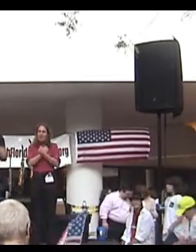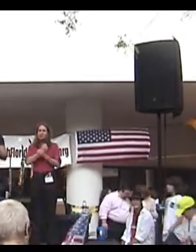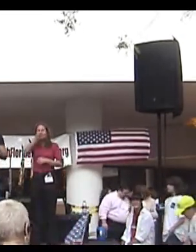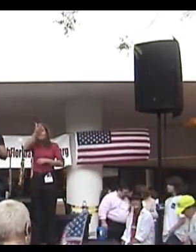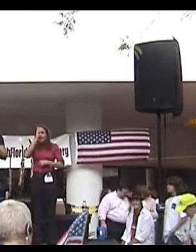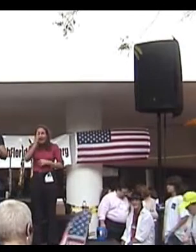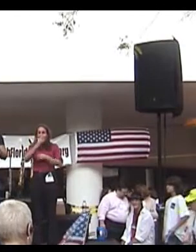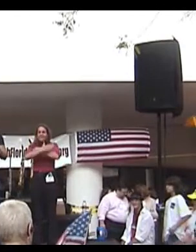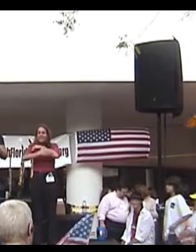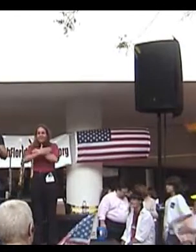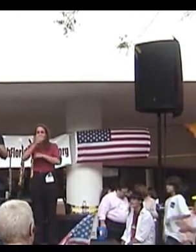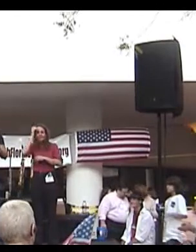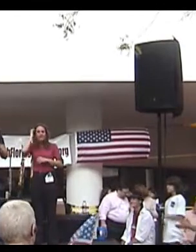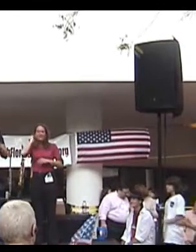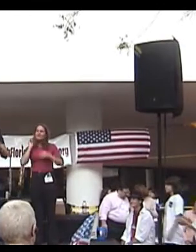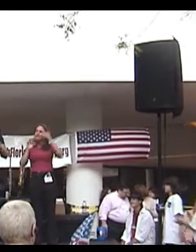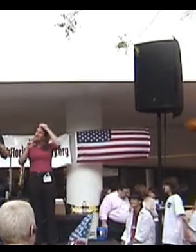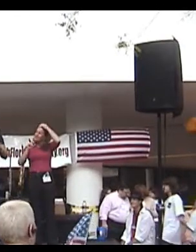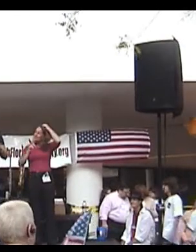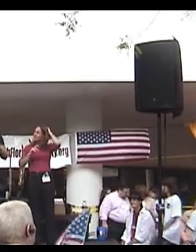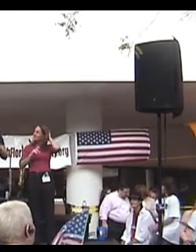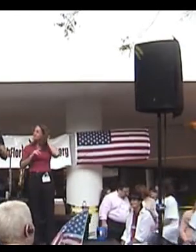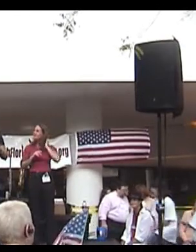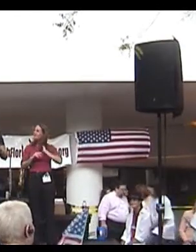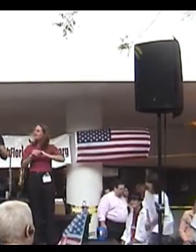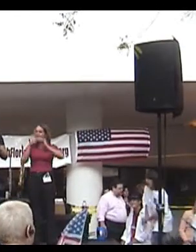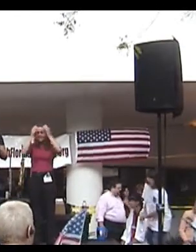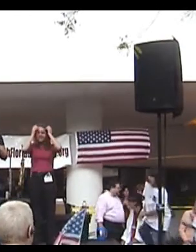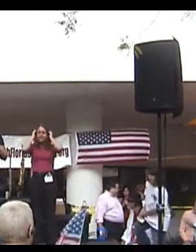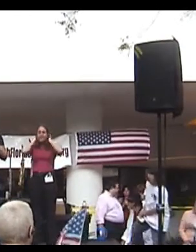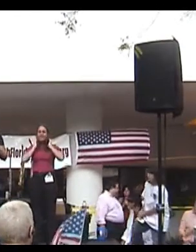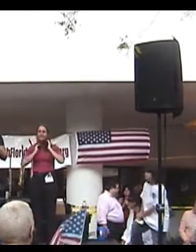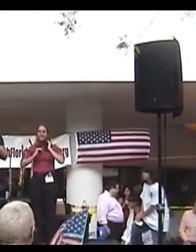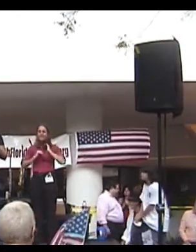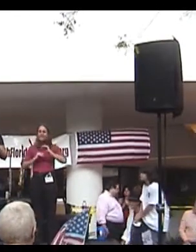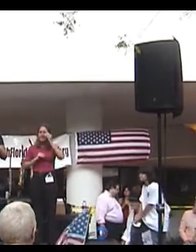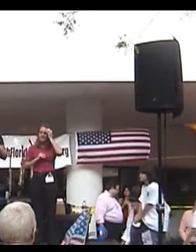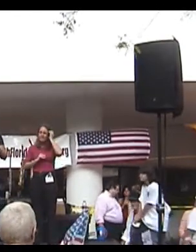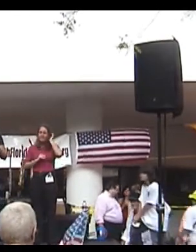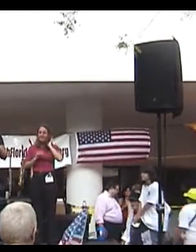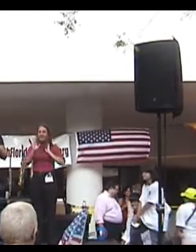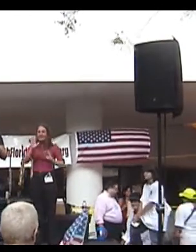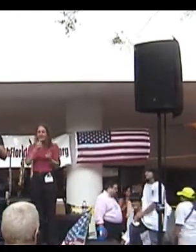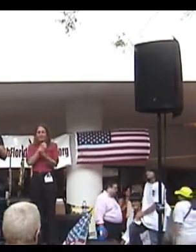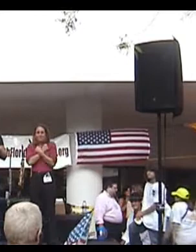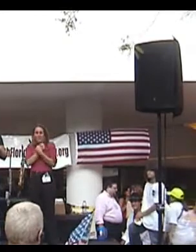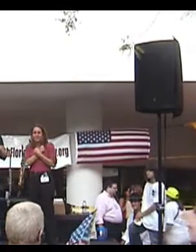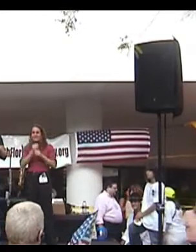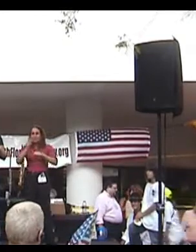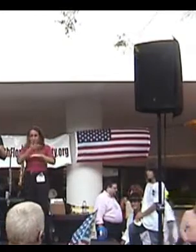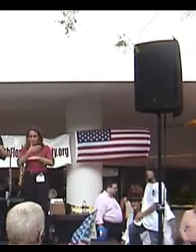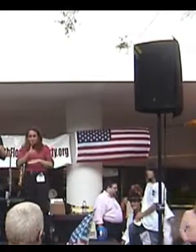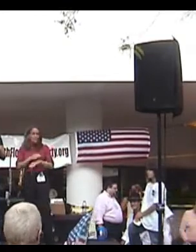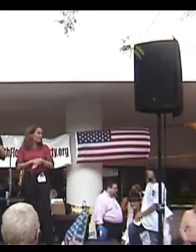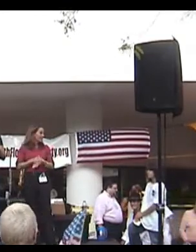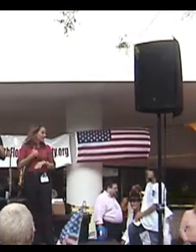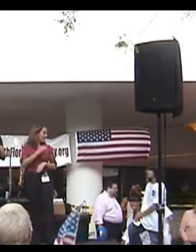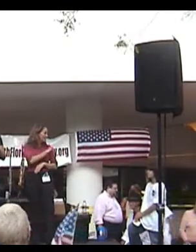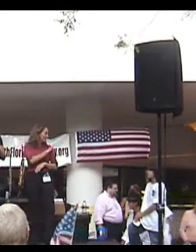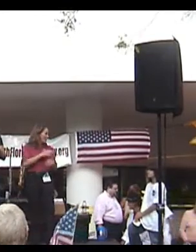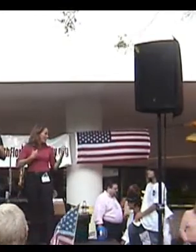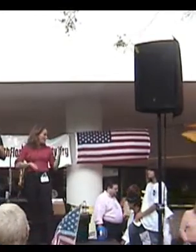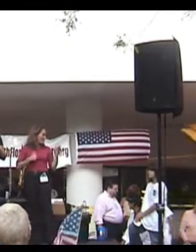and country. Dougie Lyre. His passion is also music. He's got his own